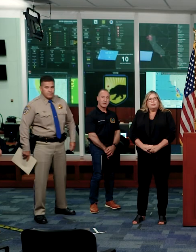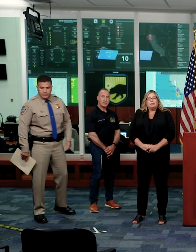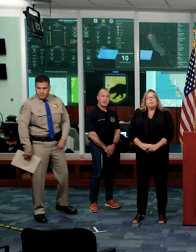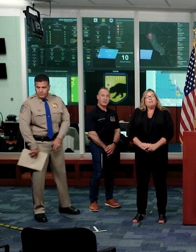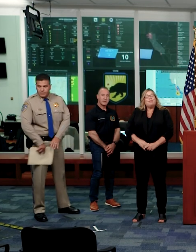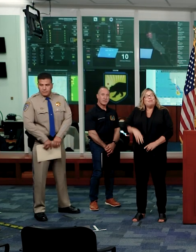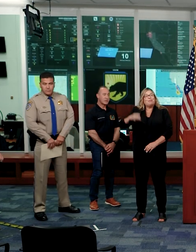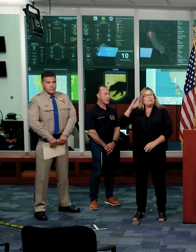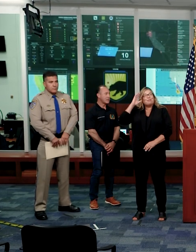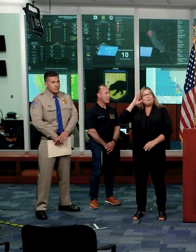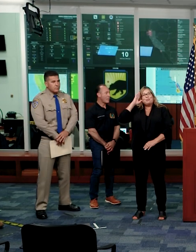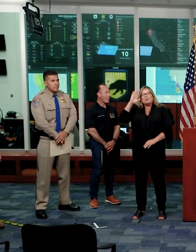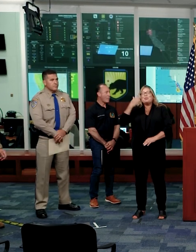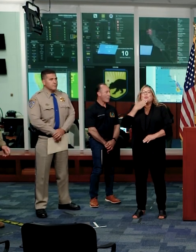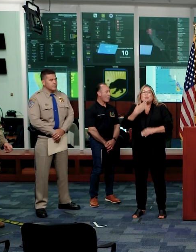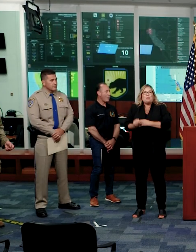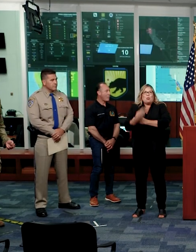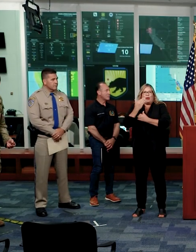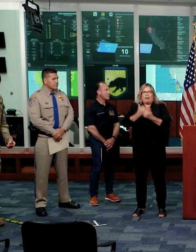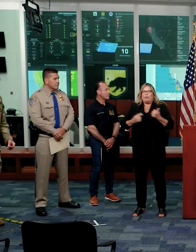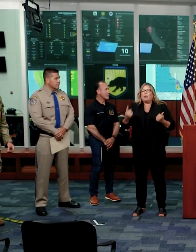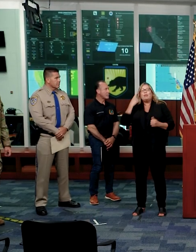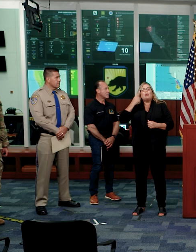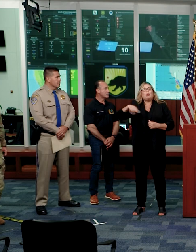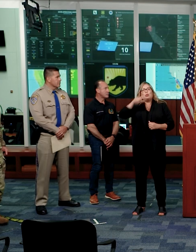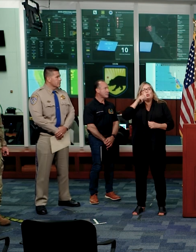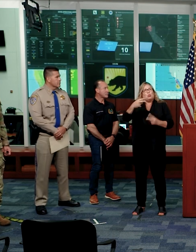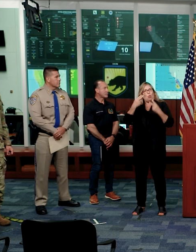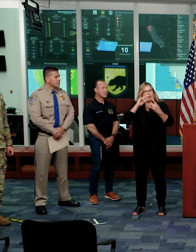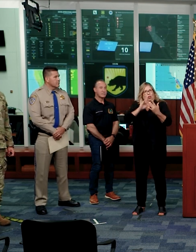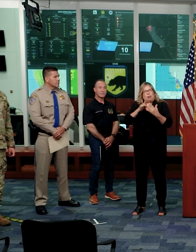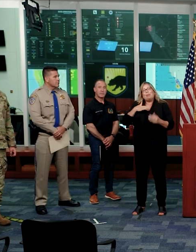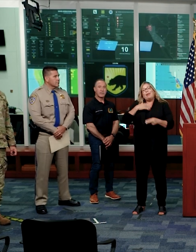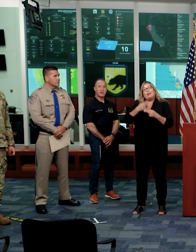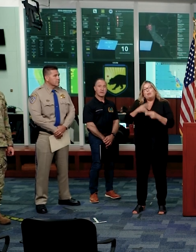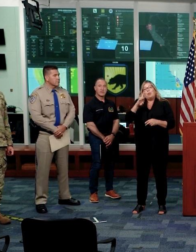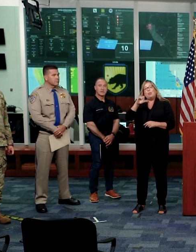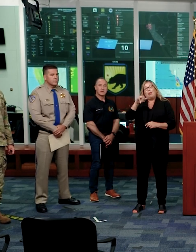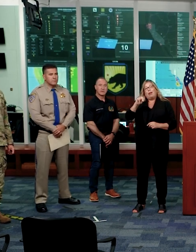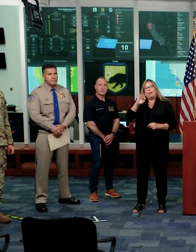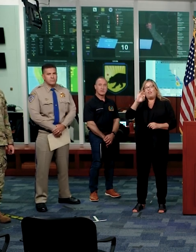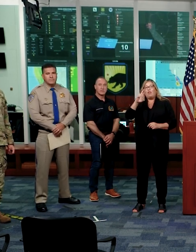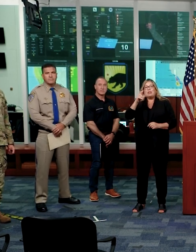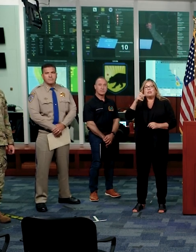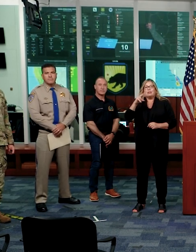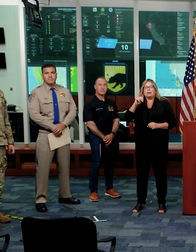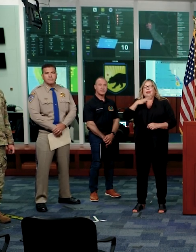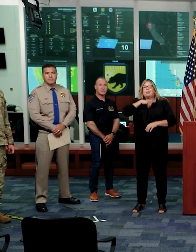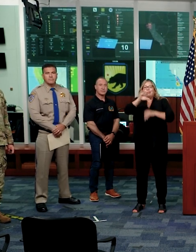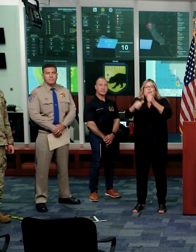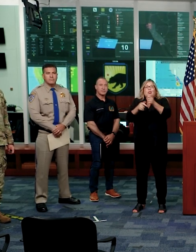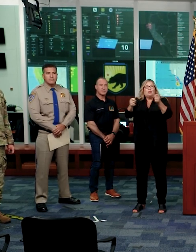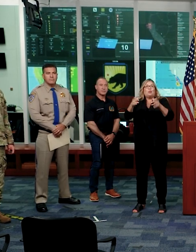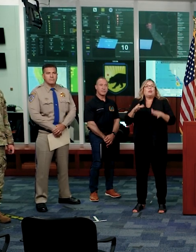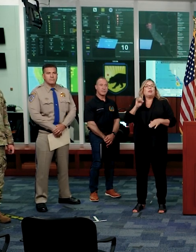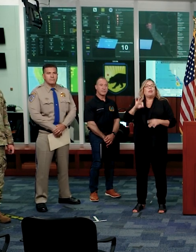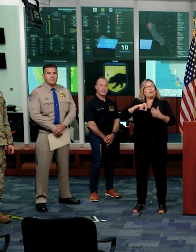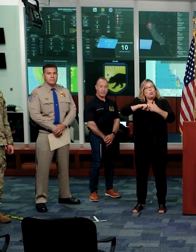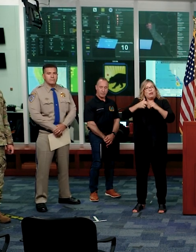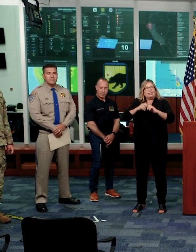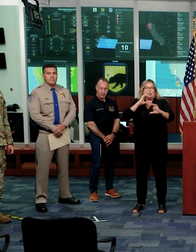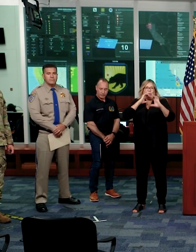All right, good morning, everyone, and for those watching online, I'm Brian Ferguson. I'm Deputy Director of Crisis Communication here at Cal OES.